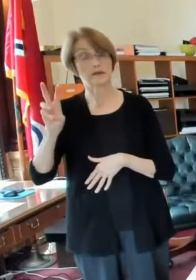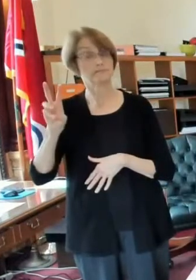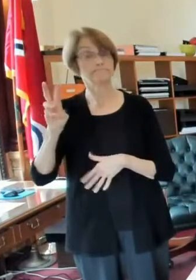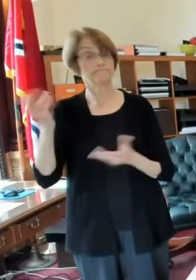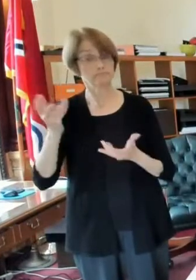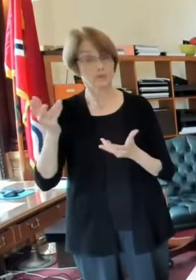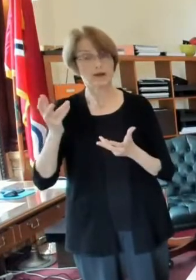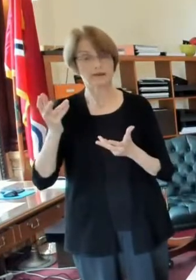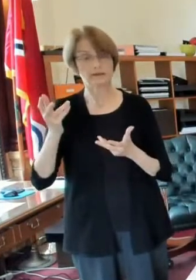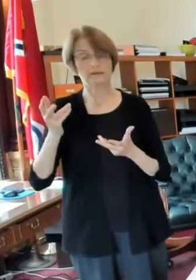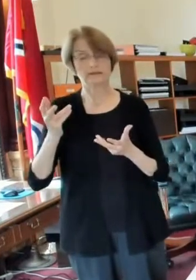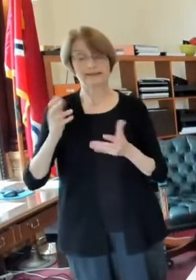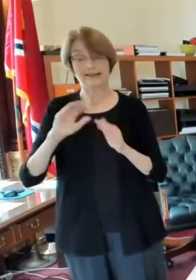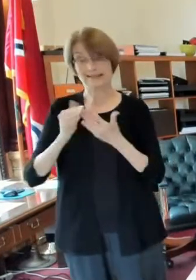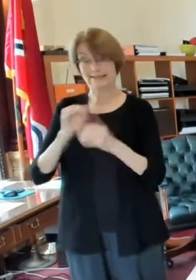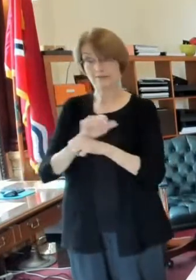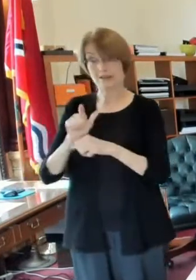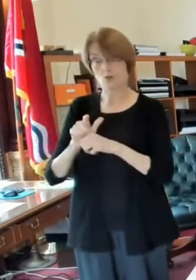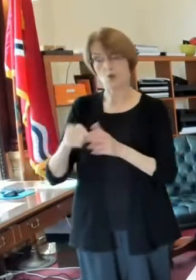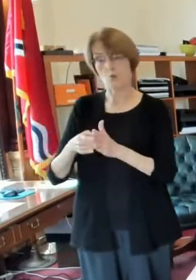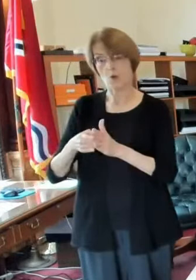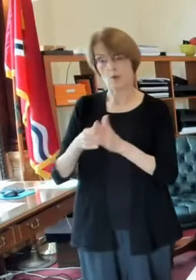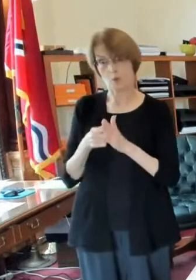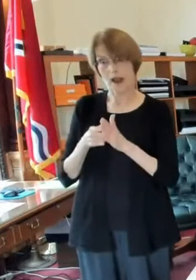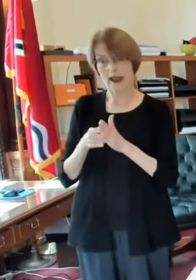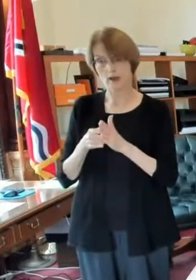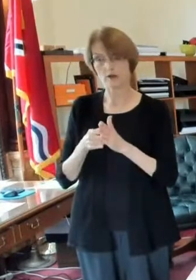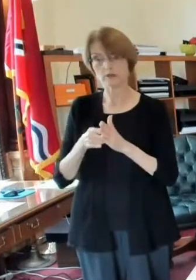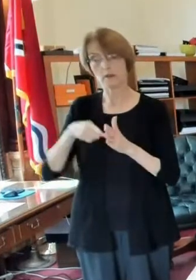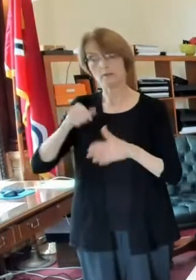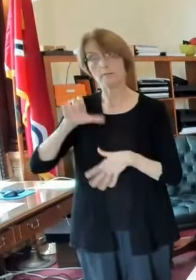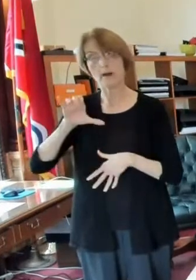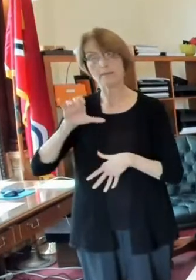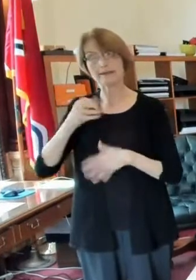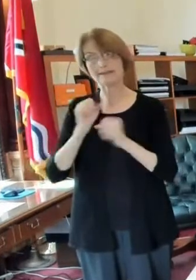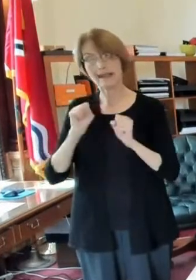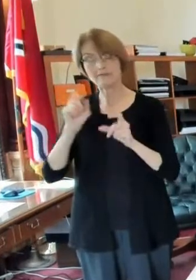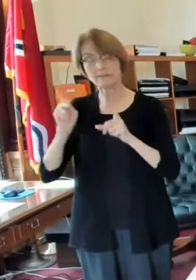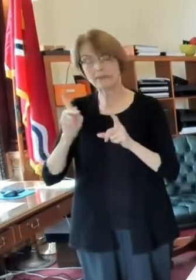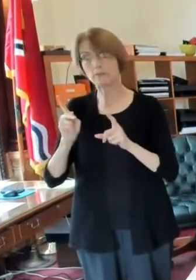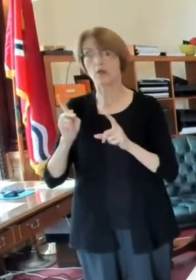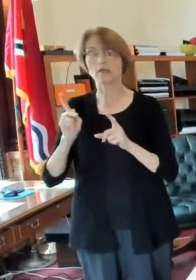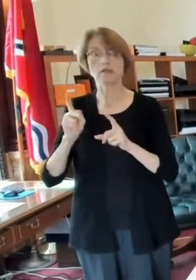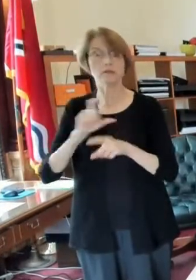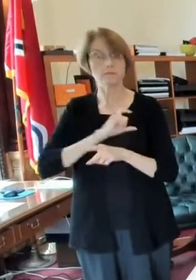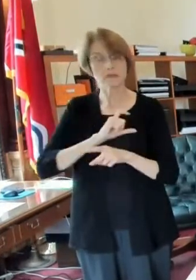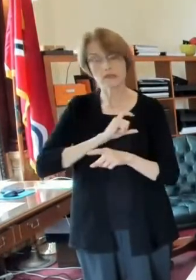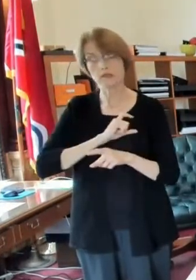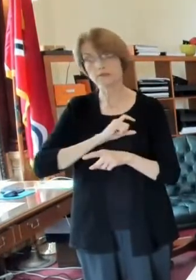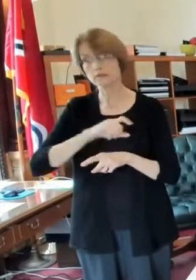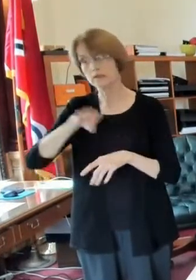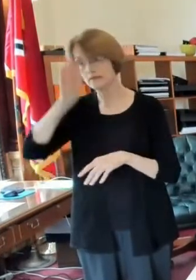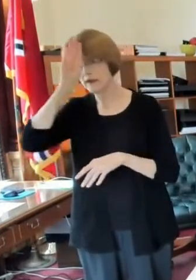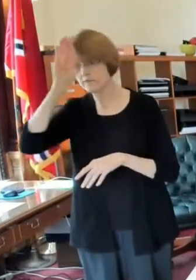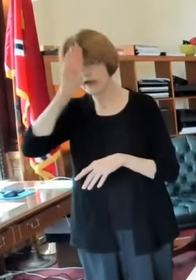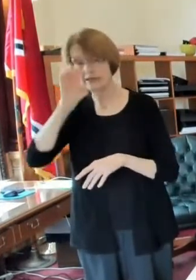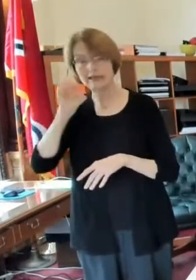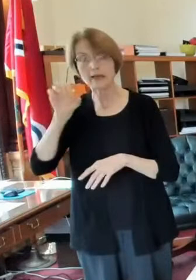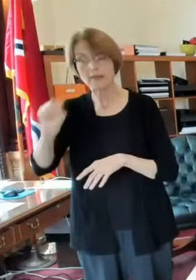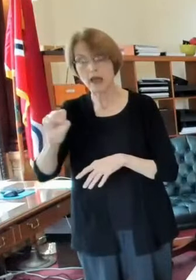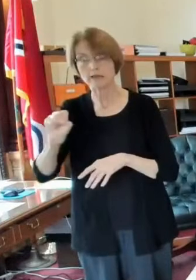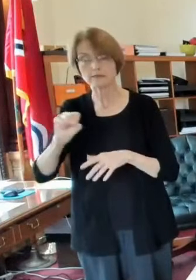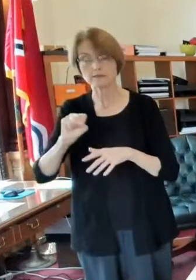the residency requirement for uh public safety officials so police firefighters ems workers